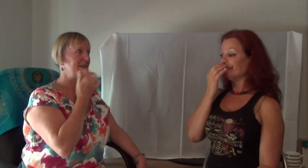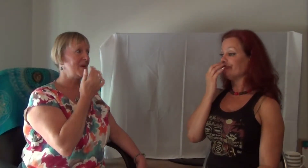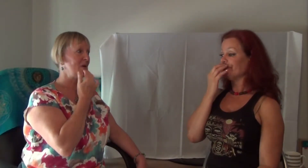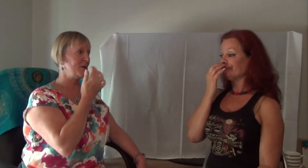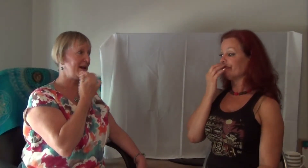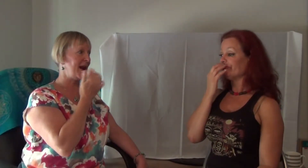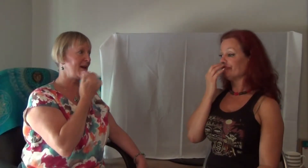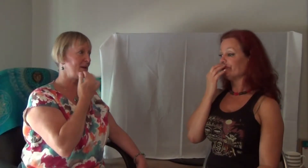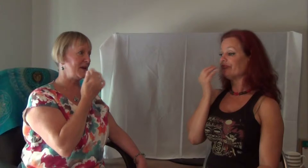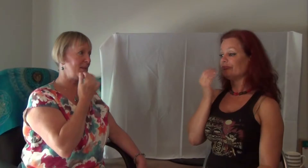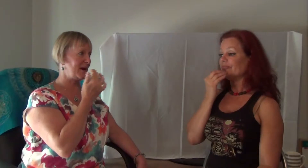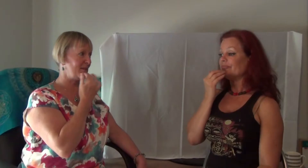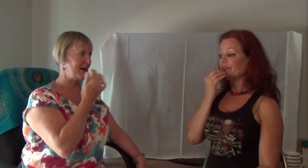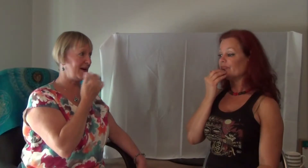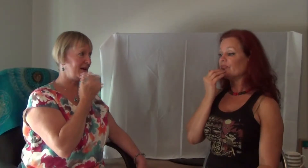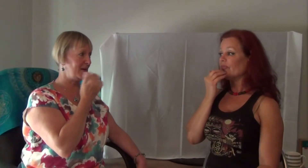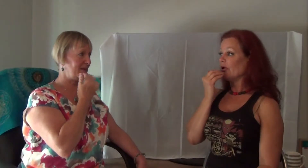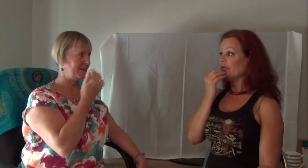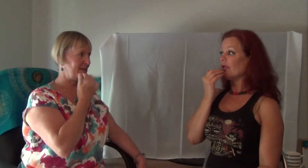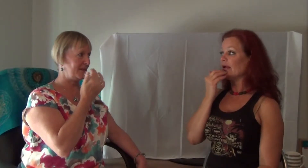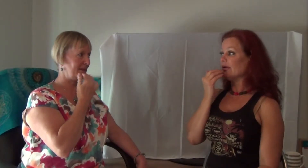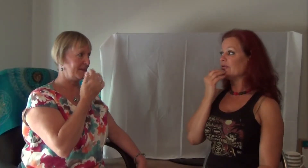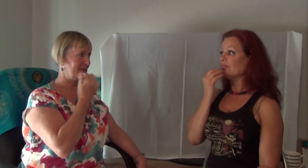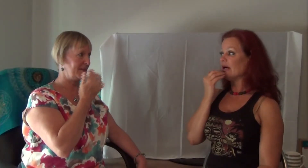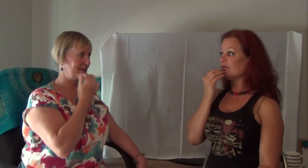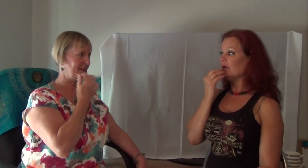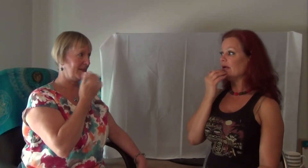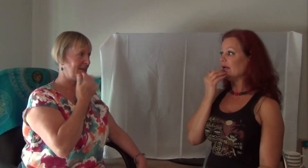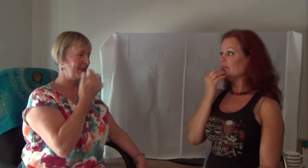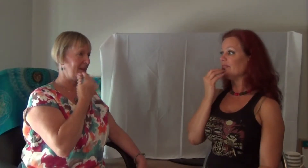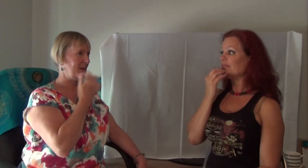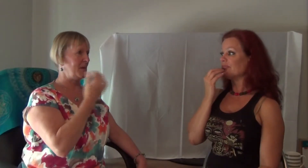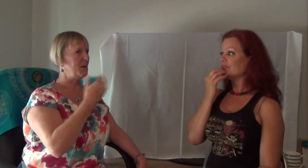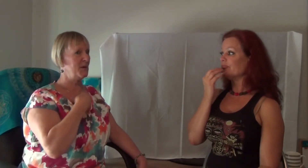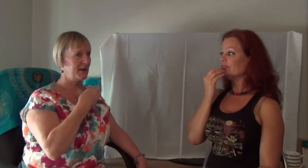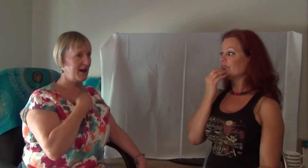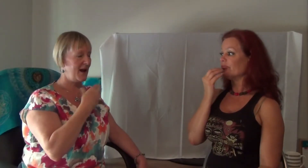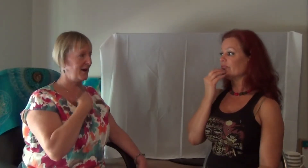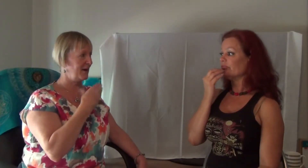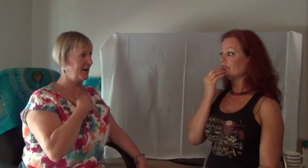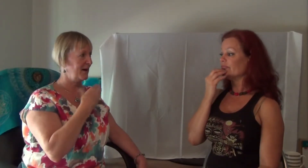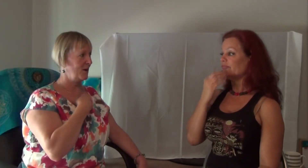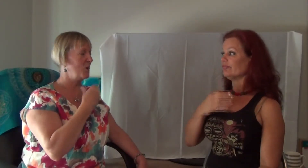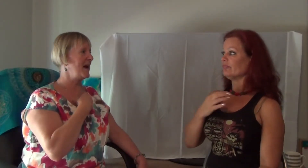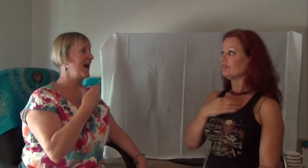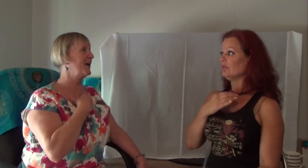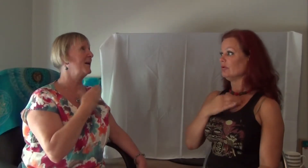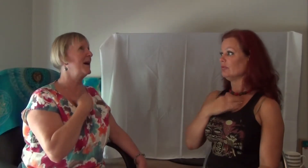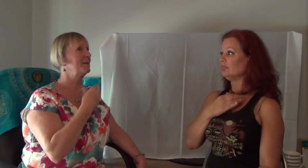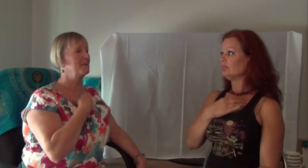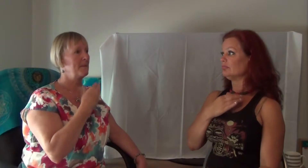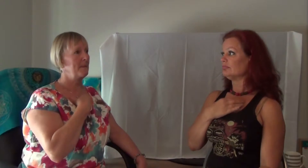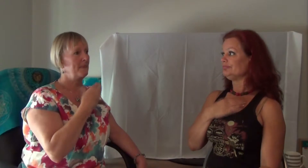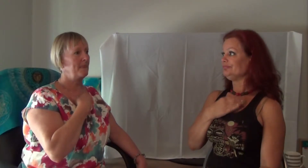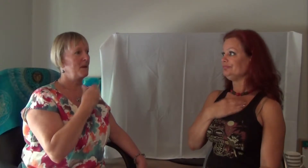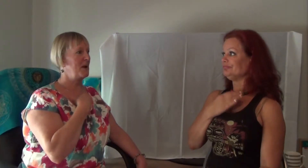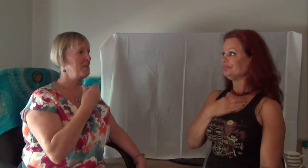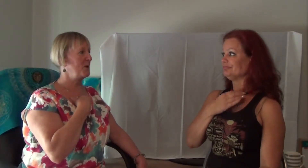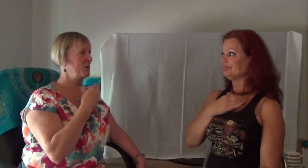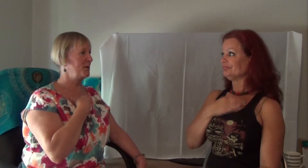All that anger in the back of my head. All that anger in the back of my head. All the anger, all my anger at the people who